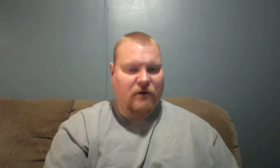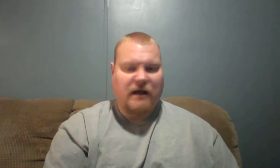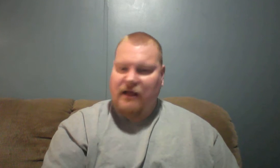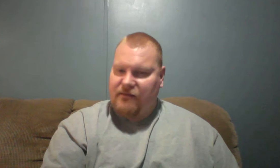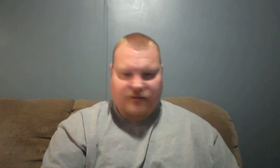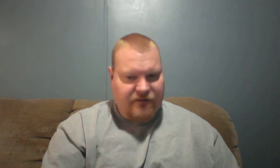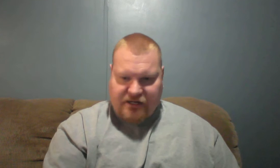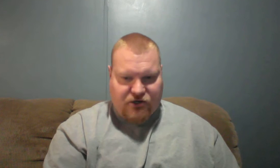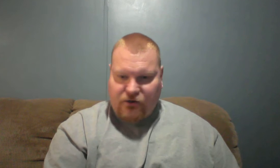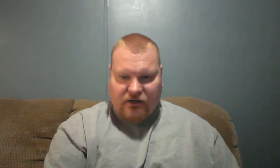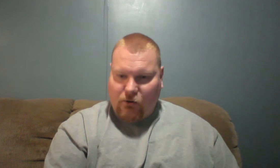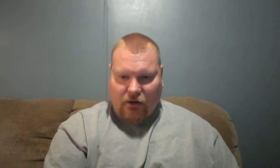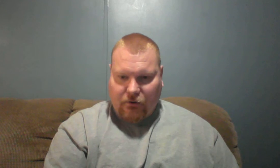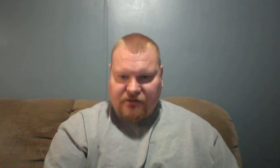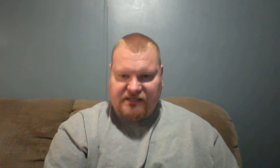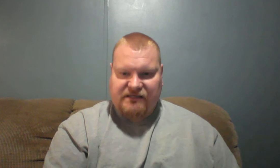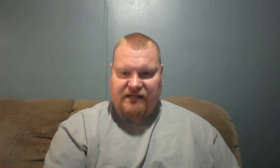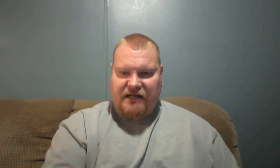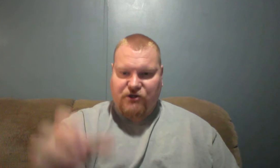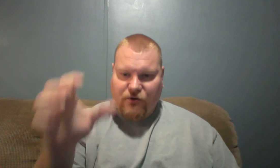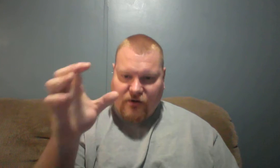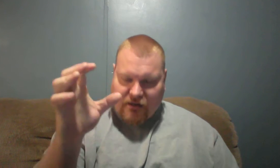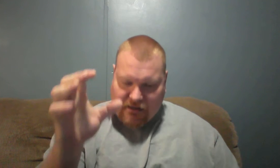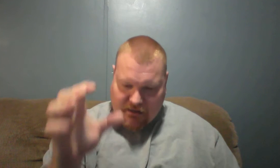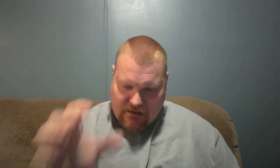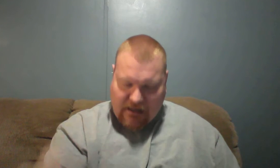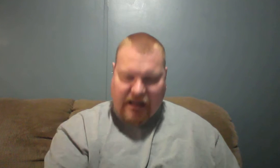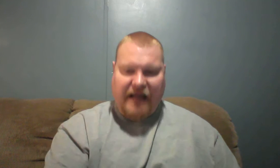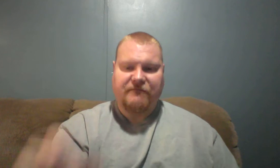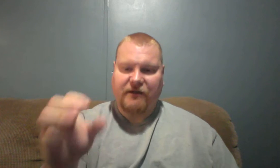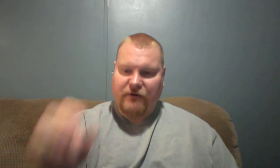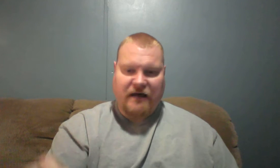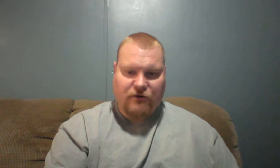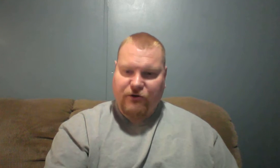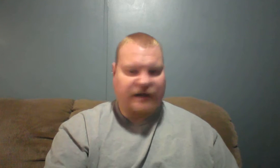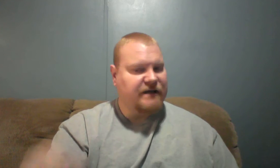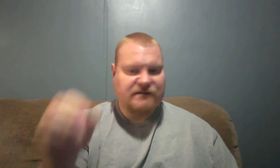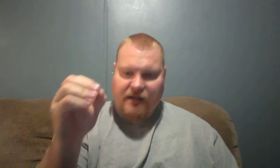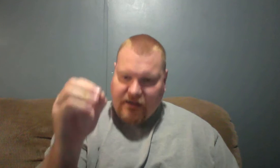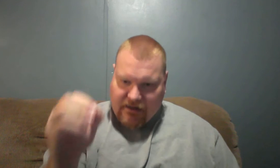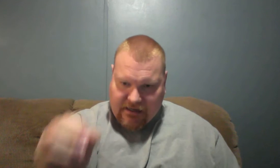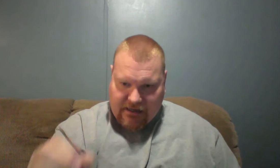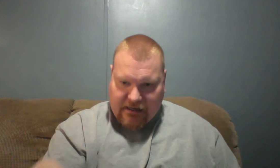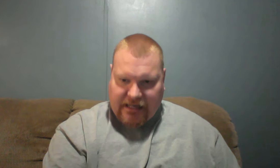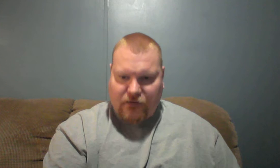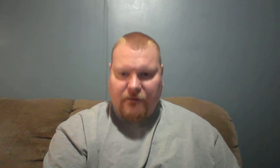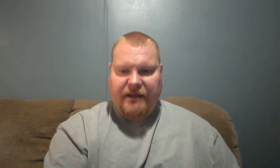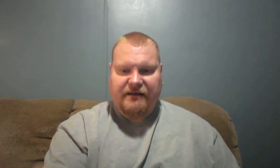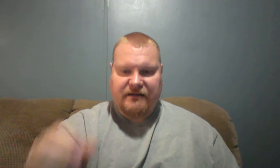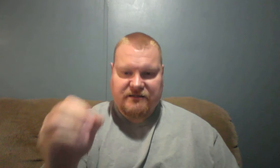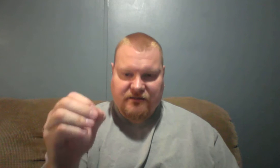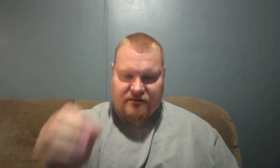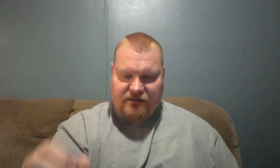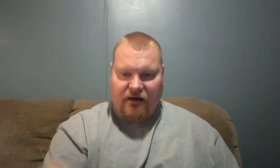that you can no longer resist it, that you have to go down on your knees in repentance to God.